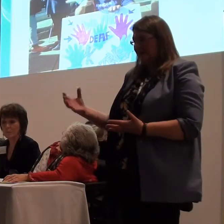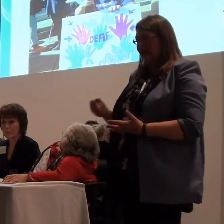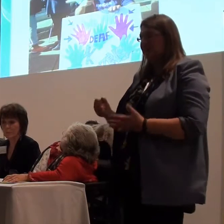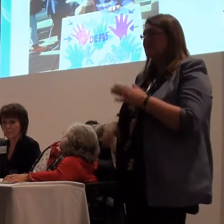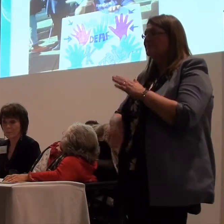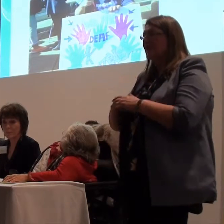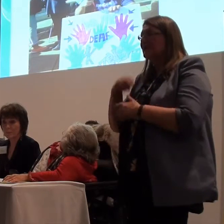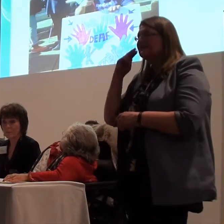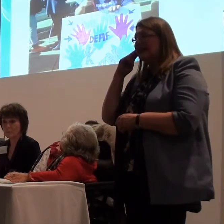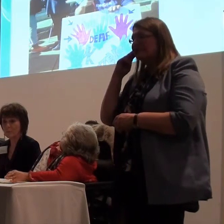Correct.